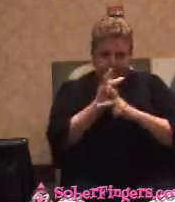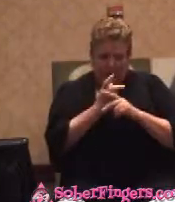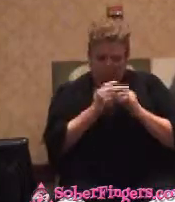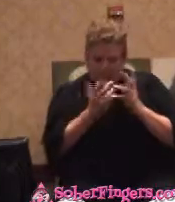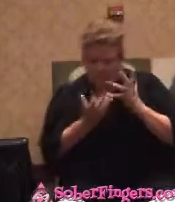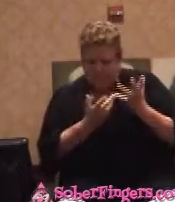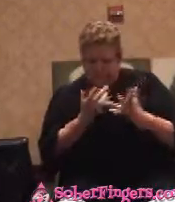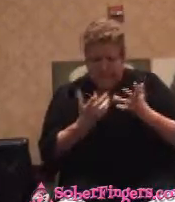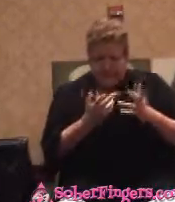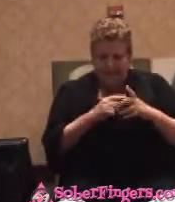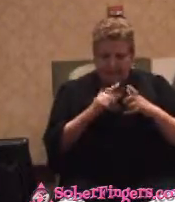ideas. Isn't it?